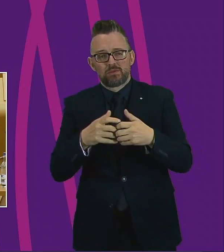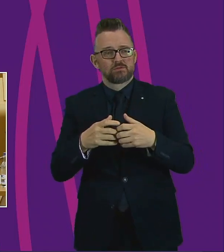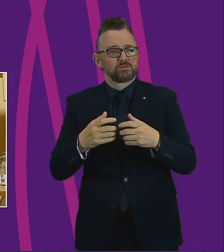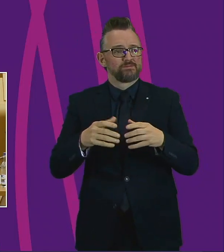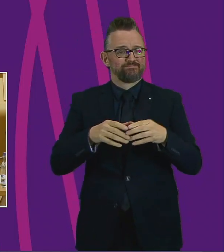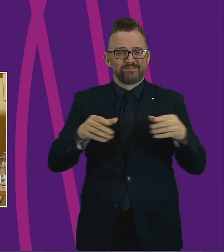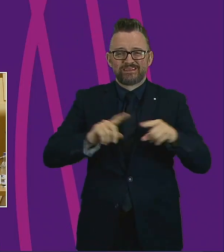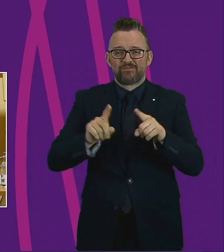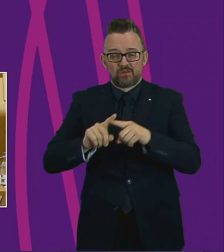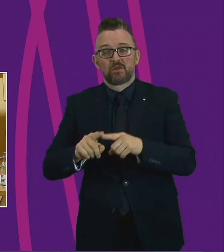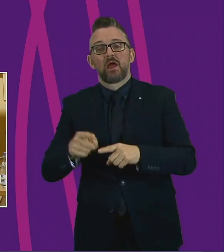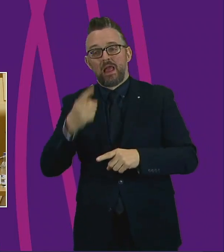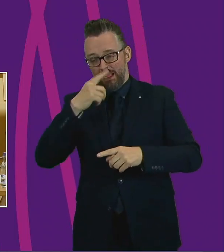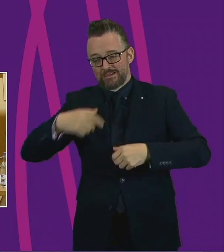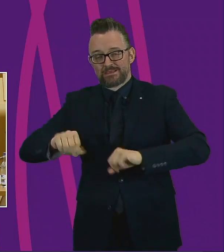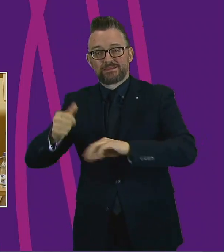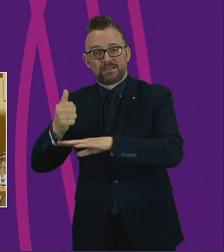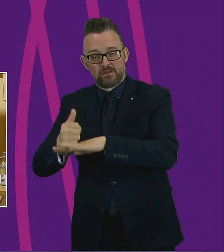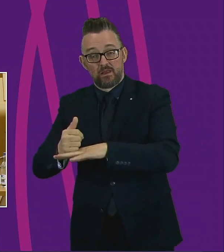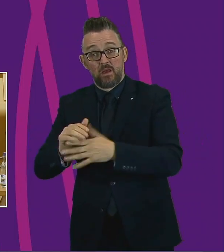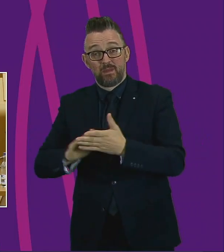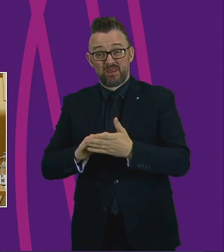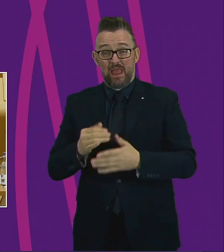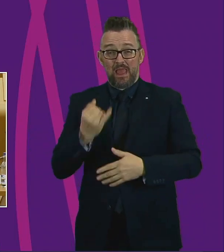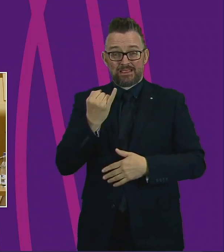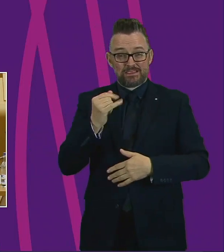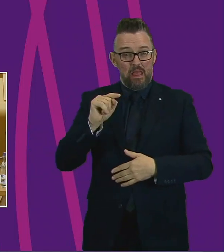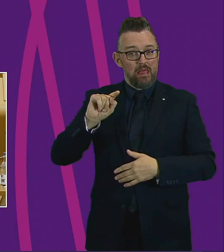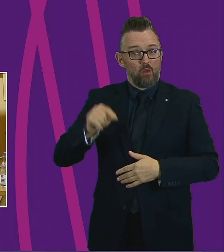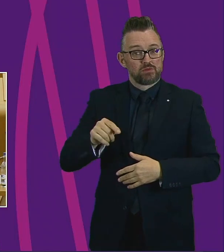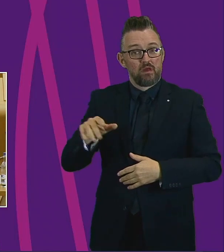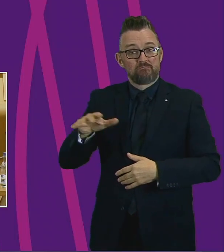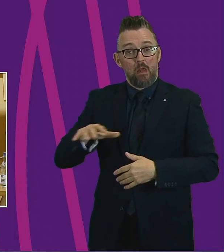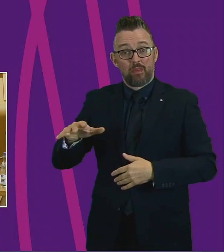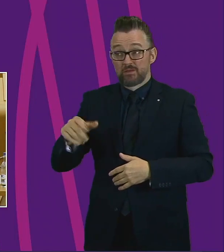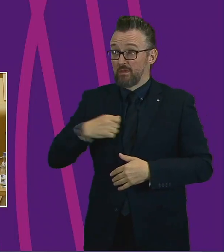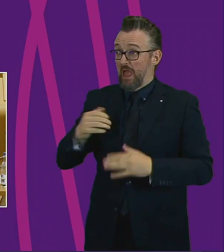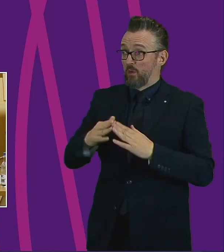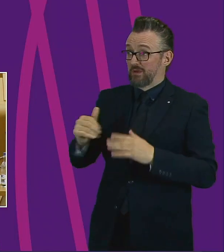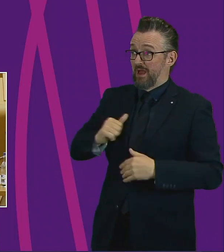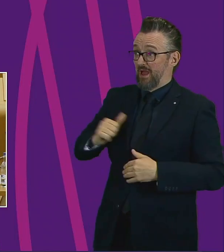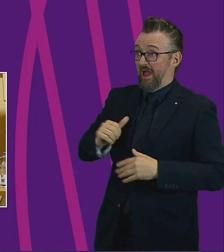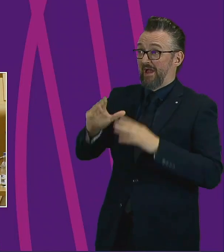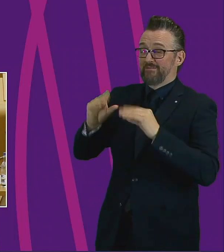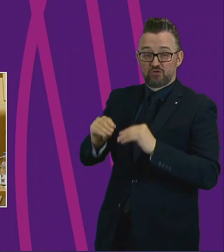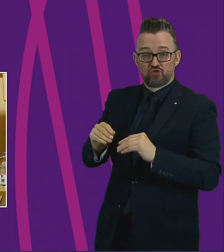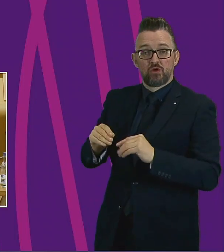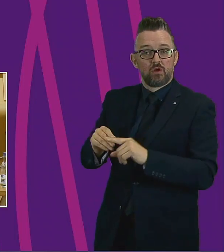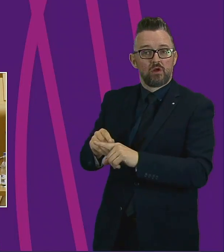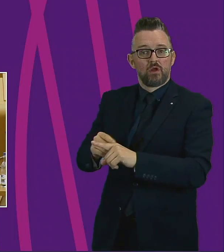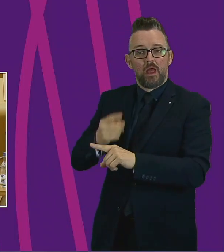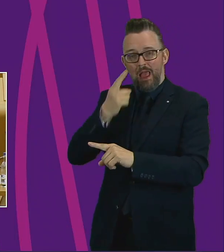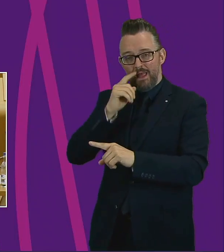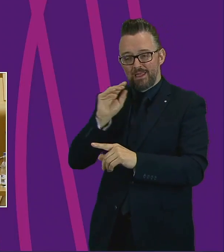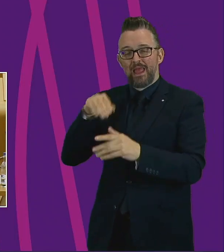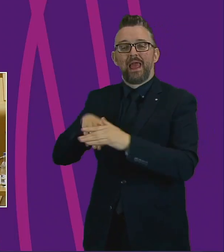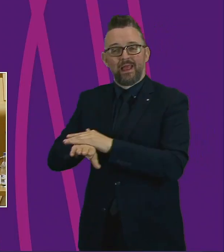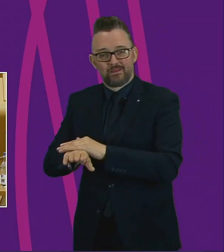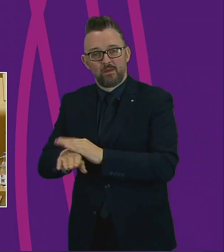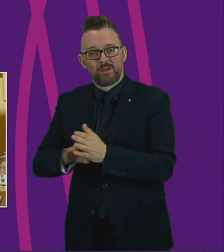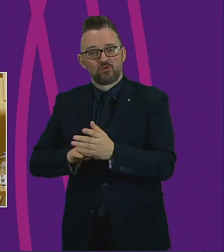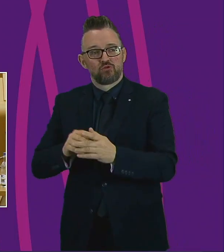and it could see those 6,000 families whose homes are nearly complete get into them and start building new